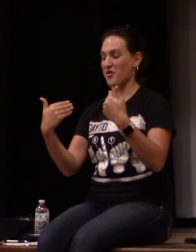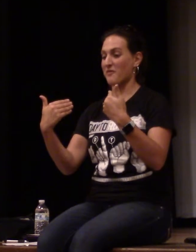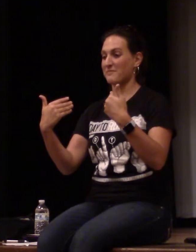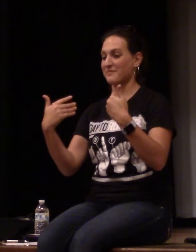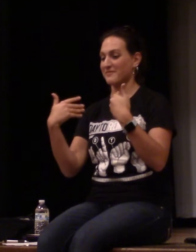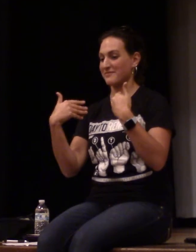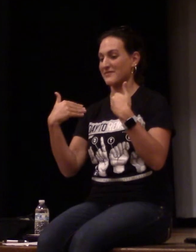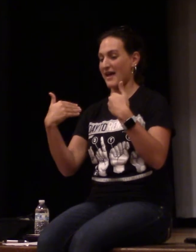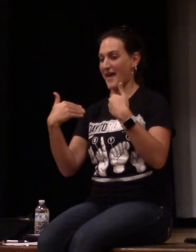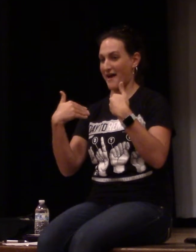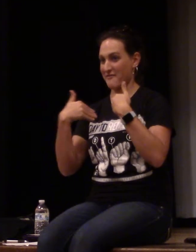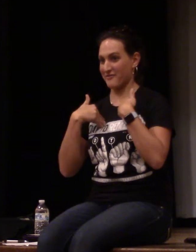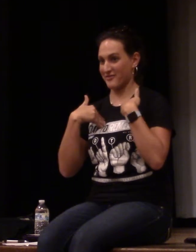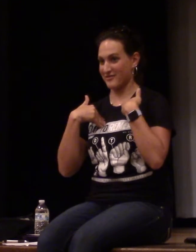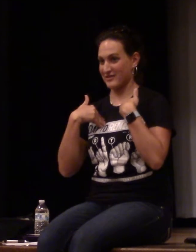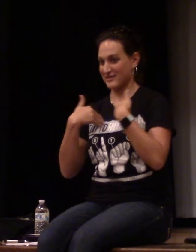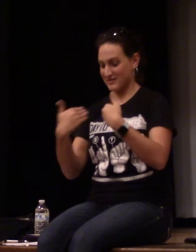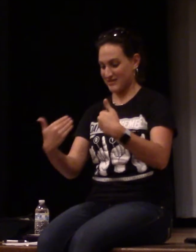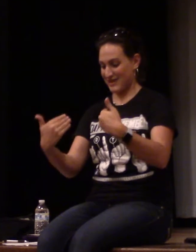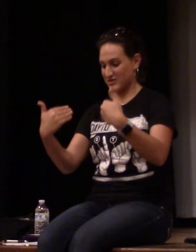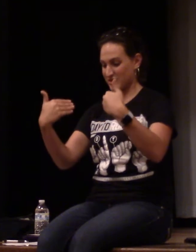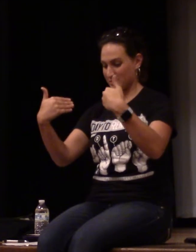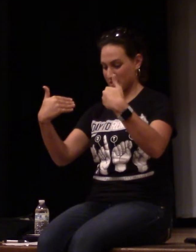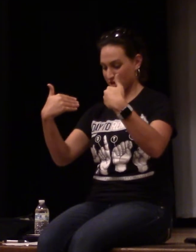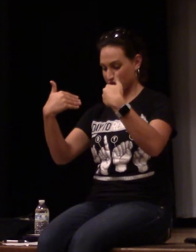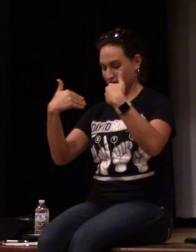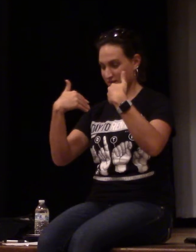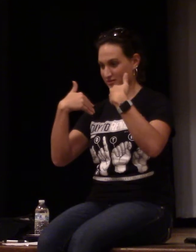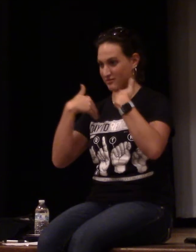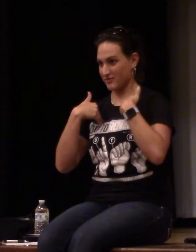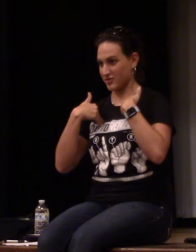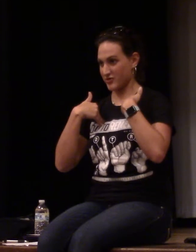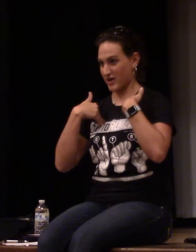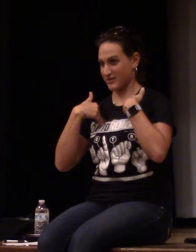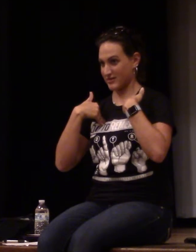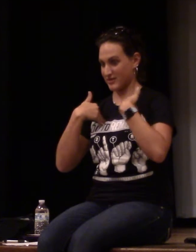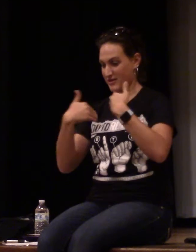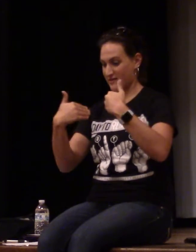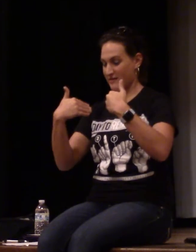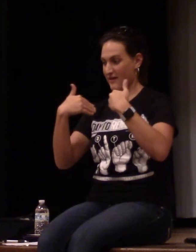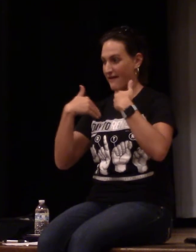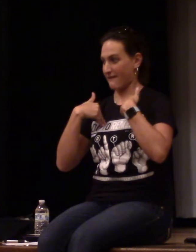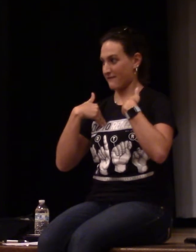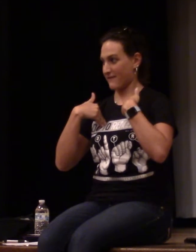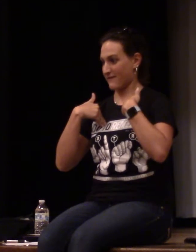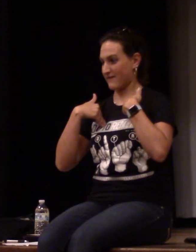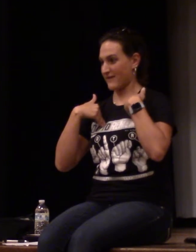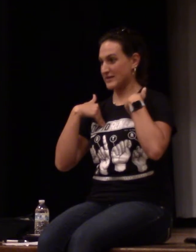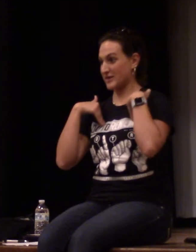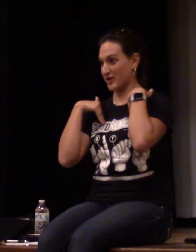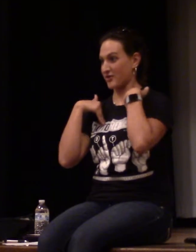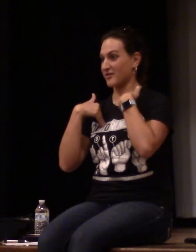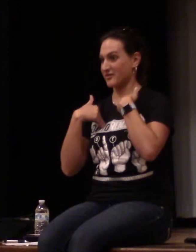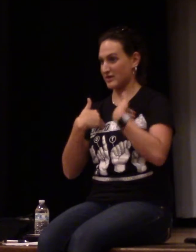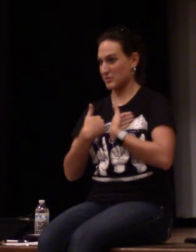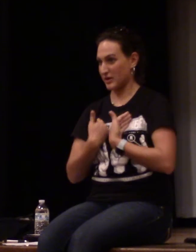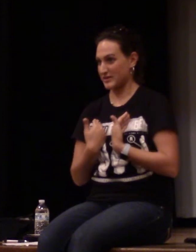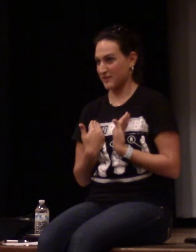So have is just going to be touching your chest. Have. Tired, you bring it down.